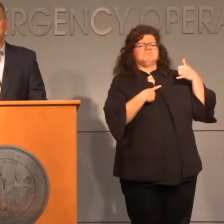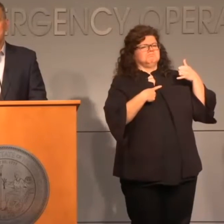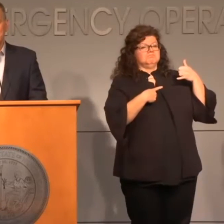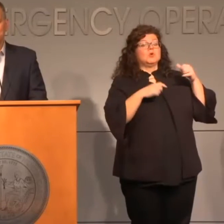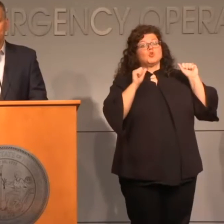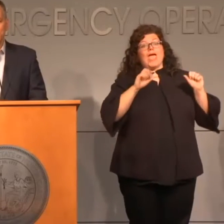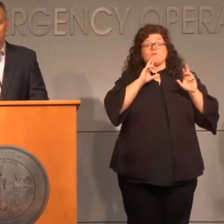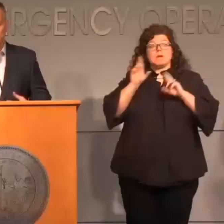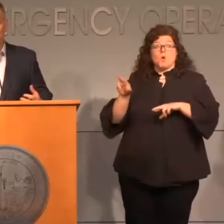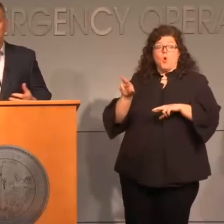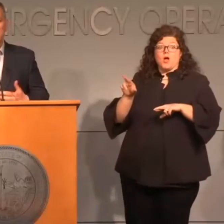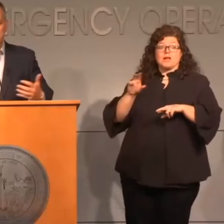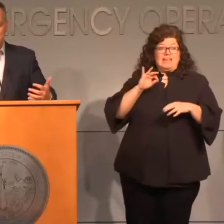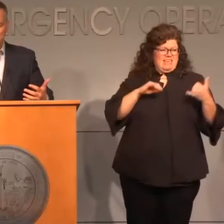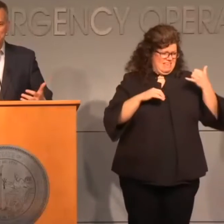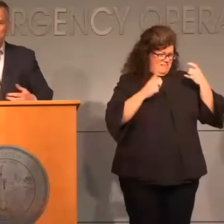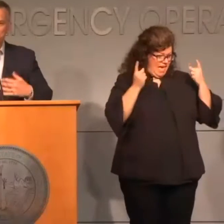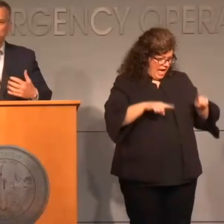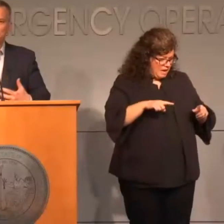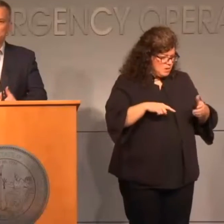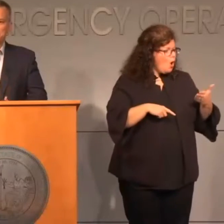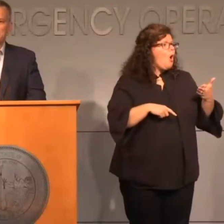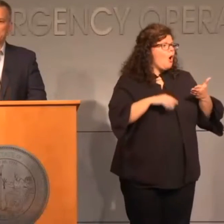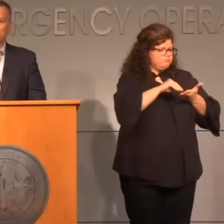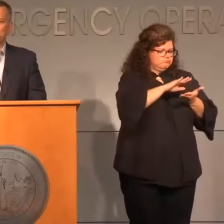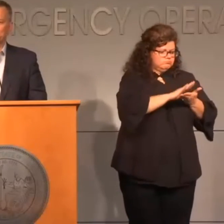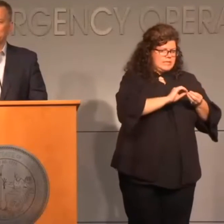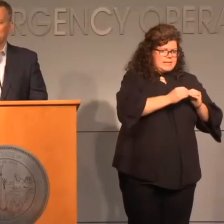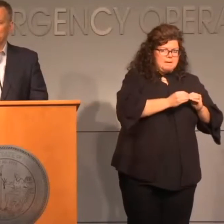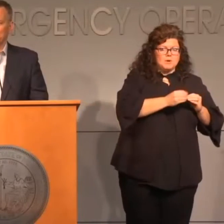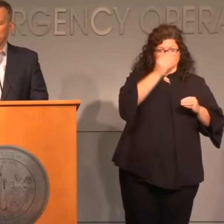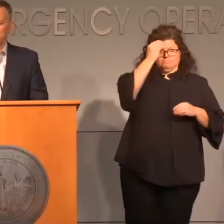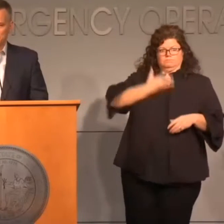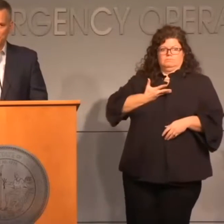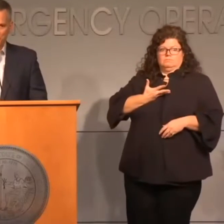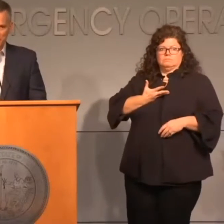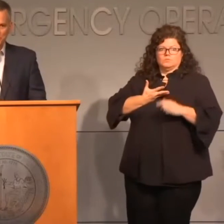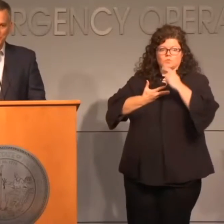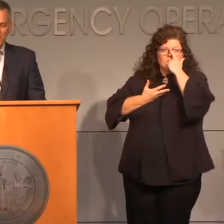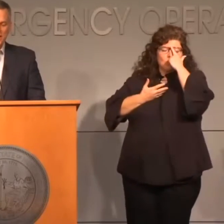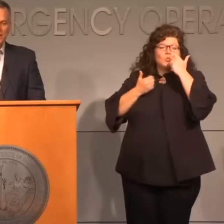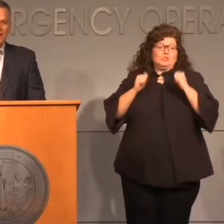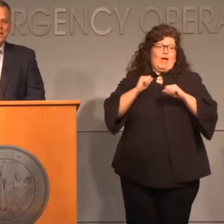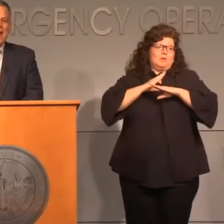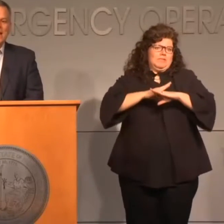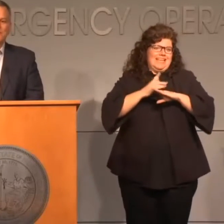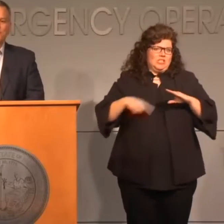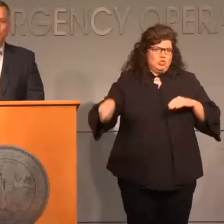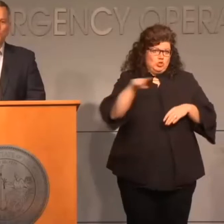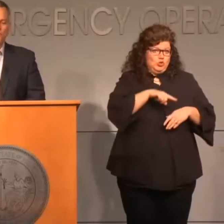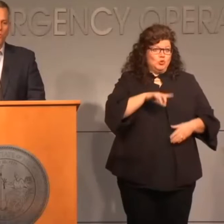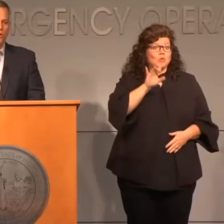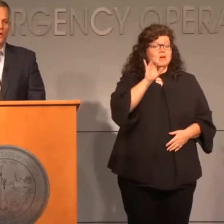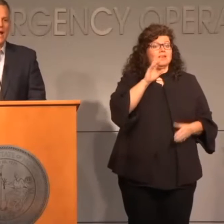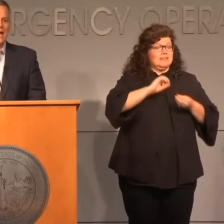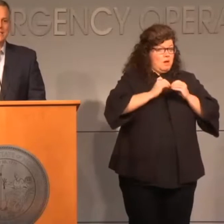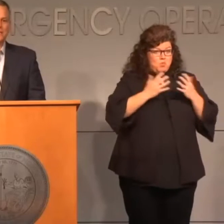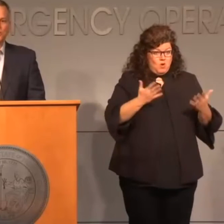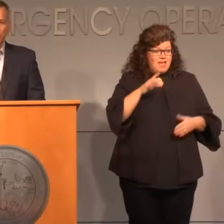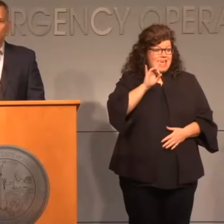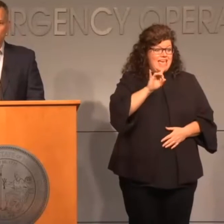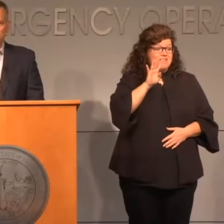report task force that we've already established to try to protect folks from these criminals. That is 844